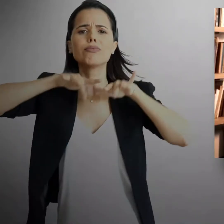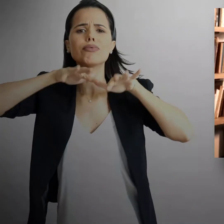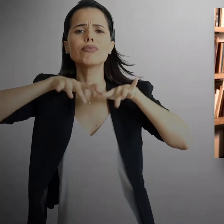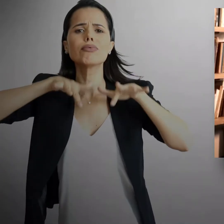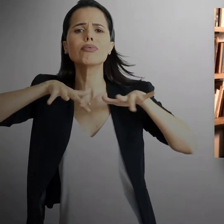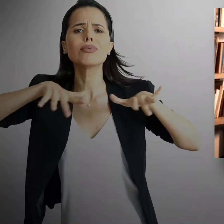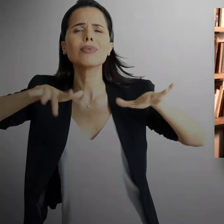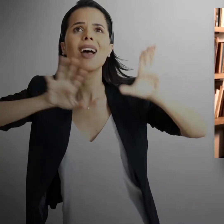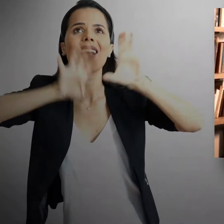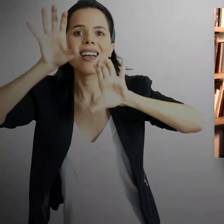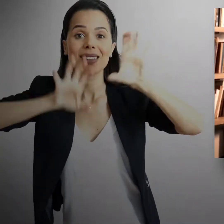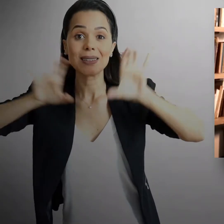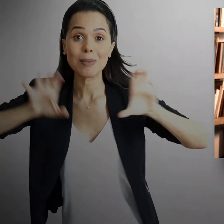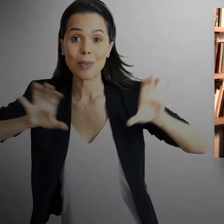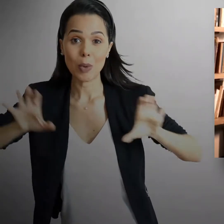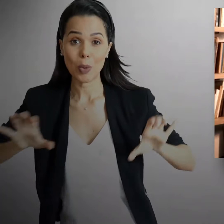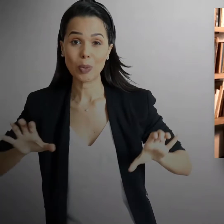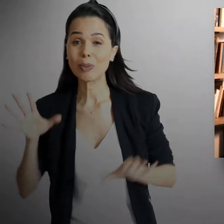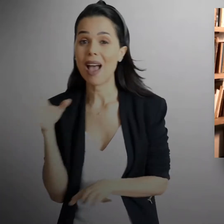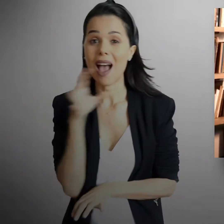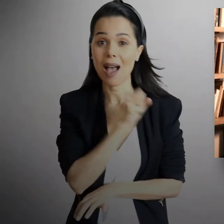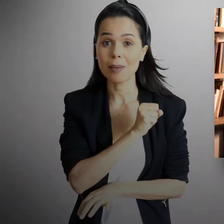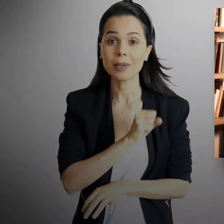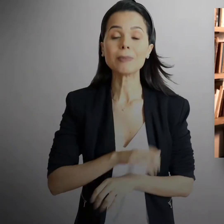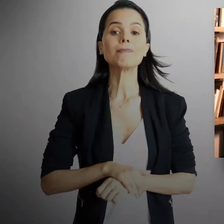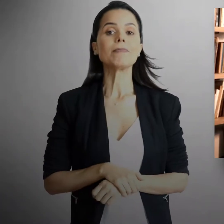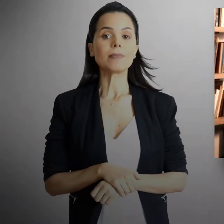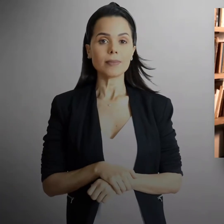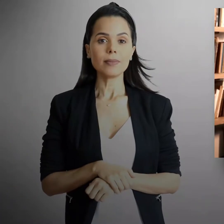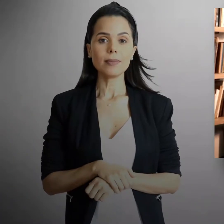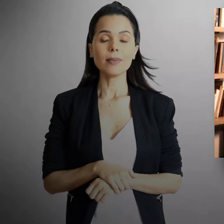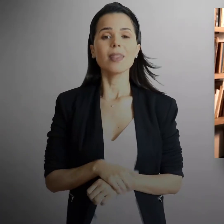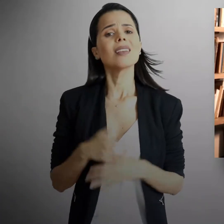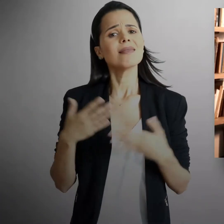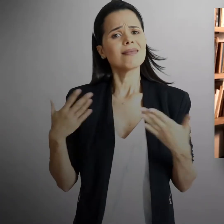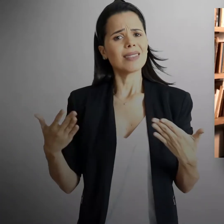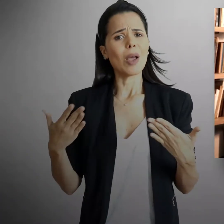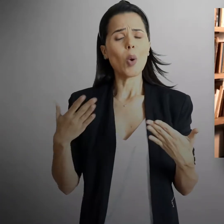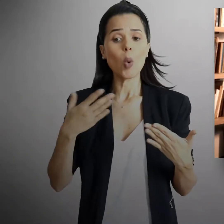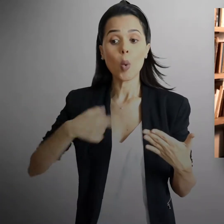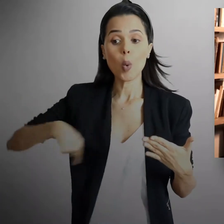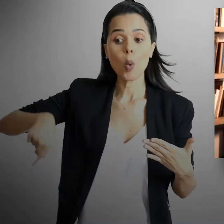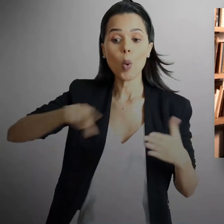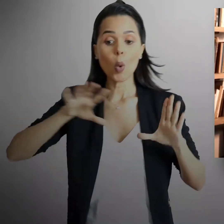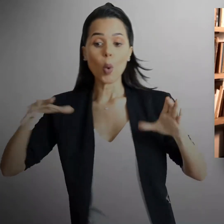ancestors left Africa, a small number of them, and pretty quickly spread over the world. So all humans are